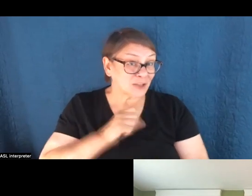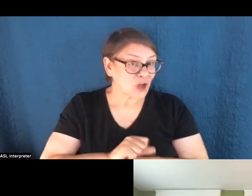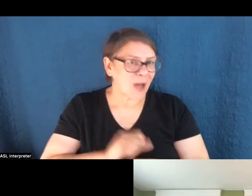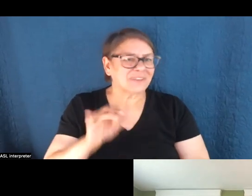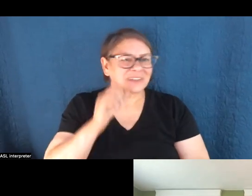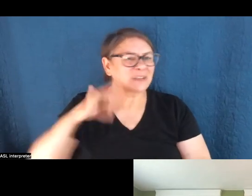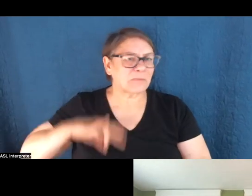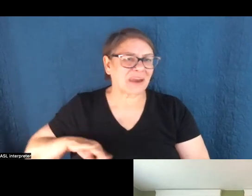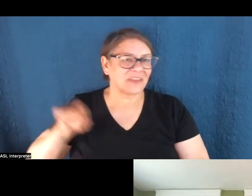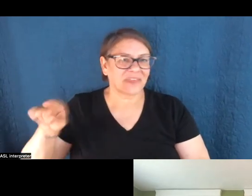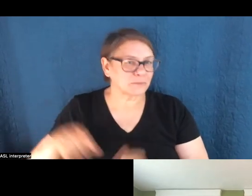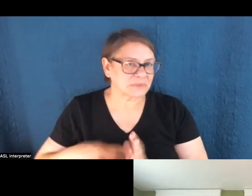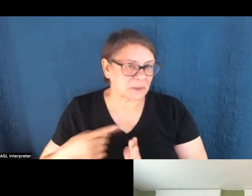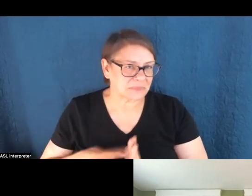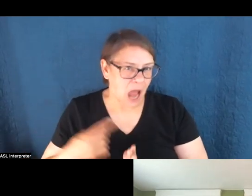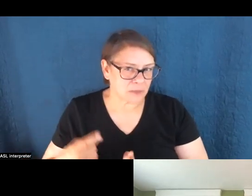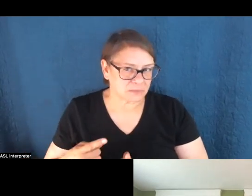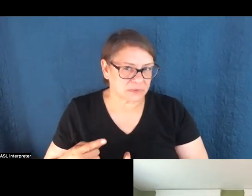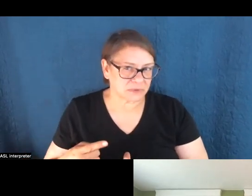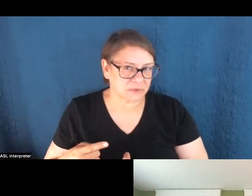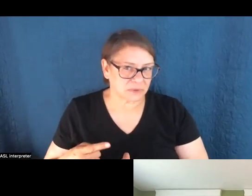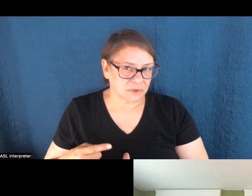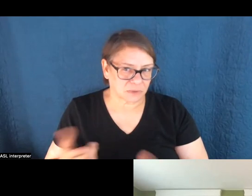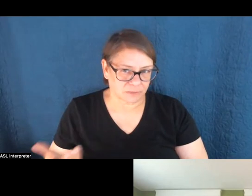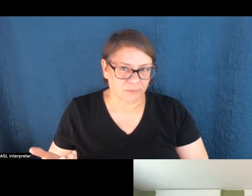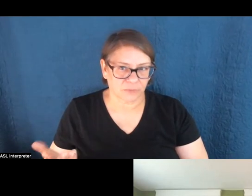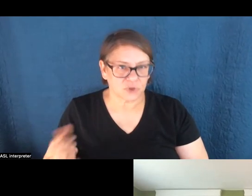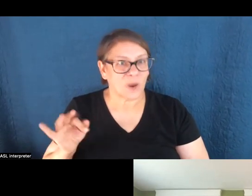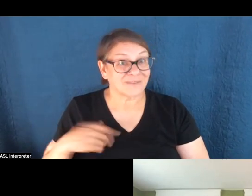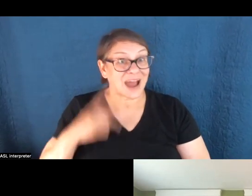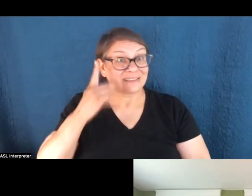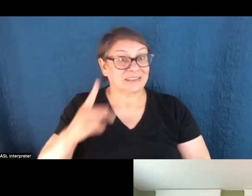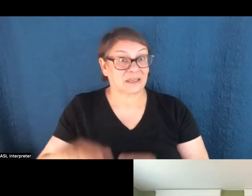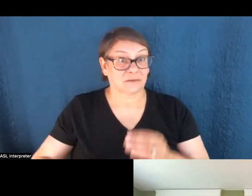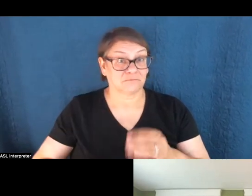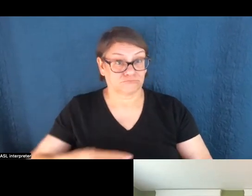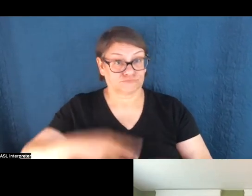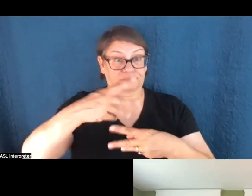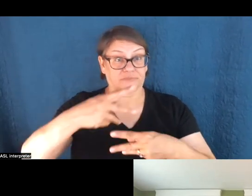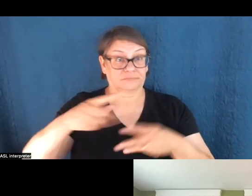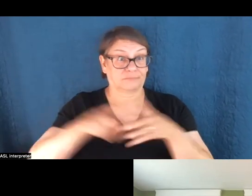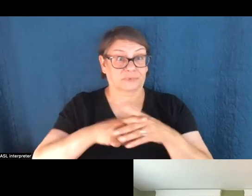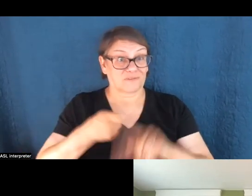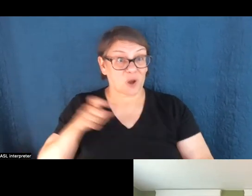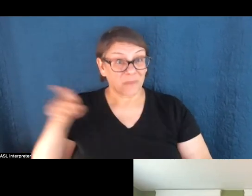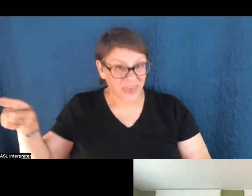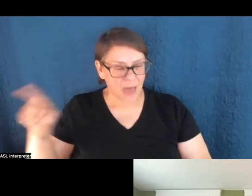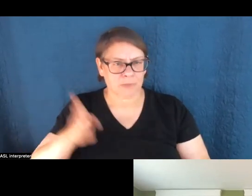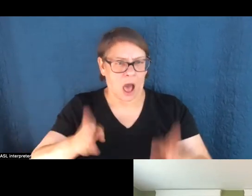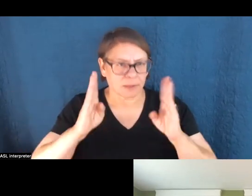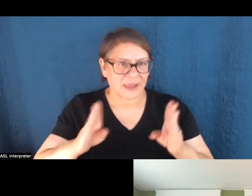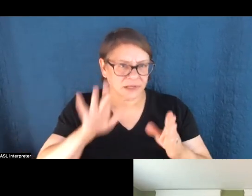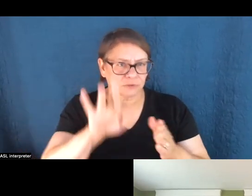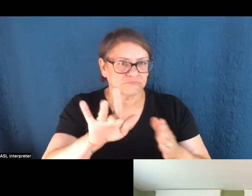clients. Those are the ones who, when I see something in my inbox, I'm actually going to have to take the time to look at it and engage with it. So yeah, I would just say it's, you know, hopefully